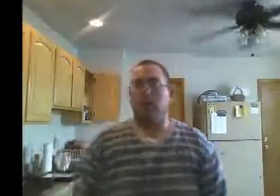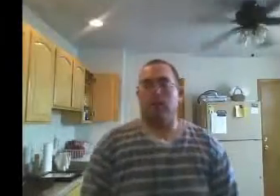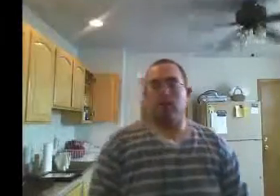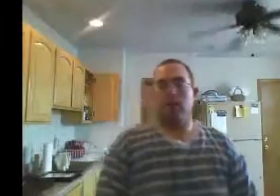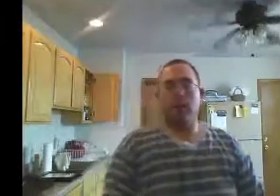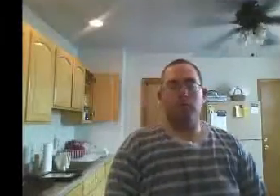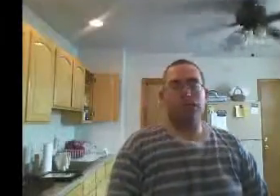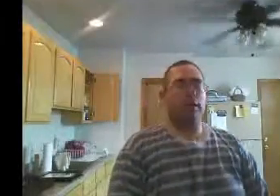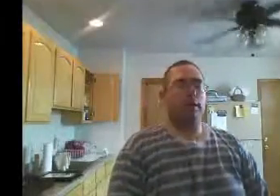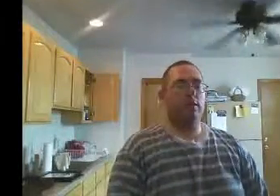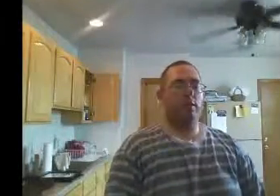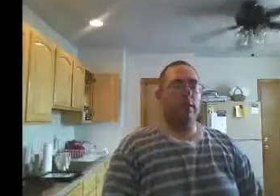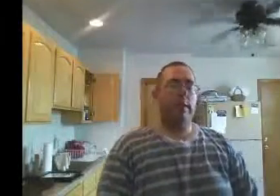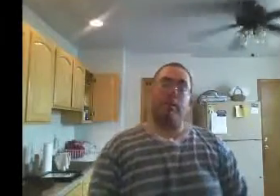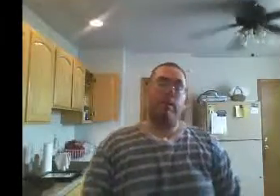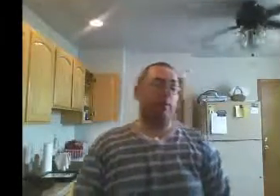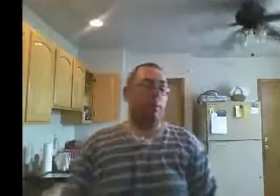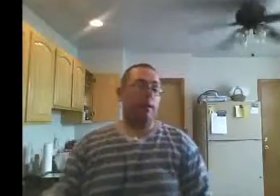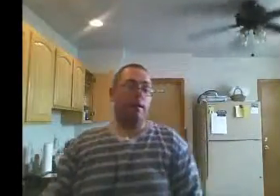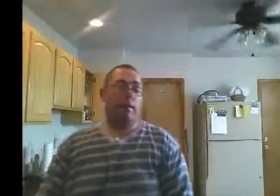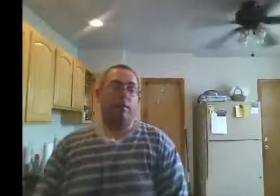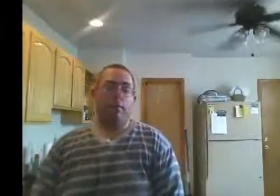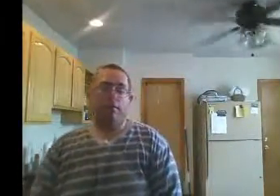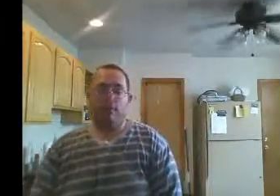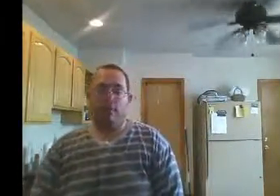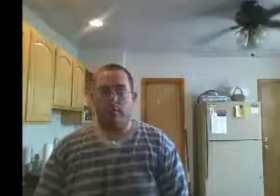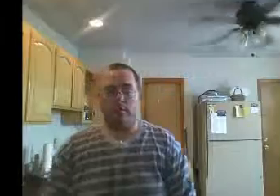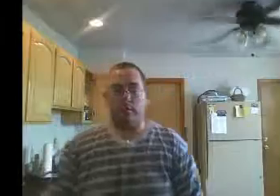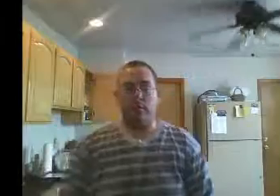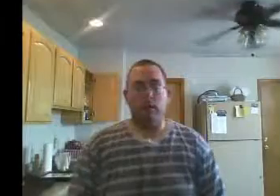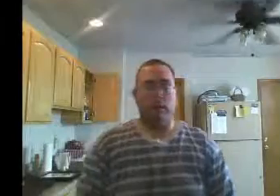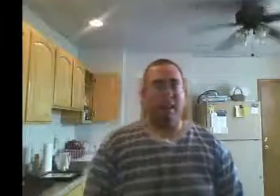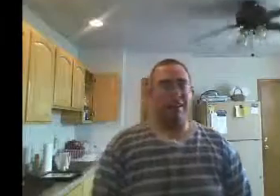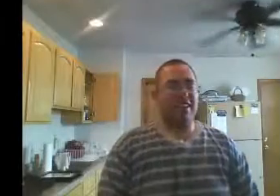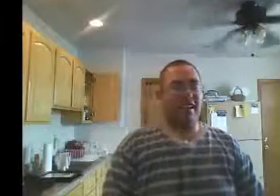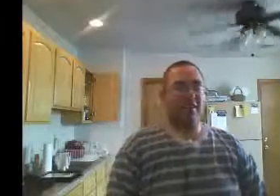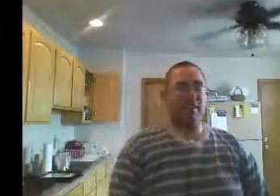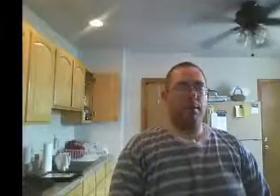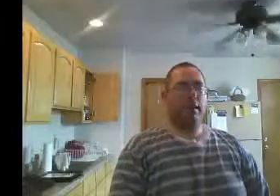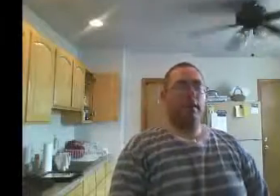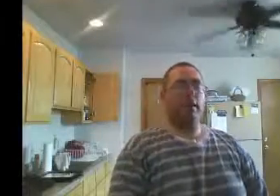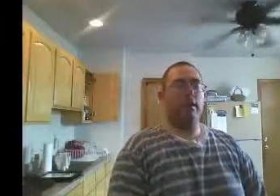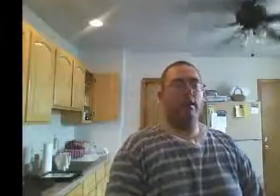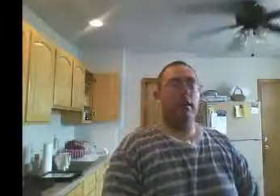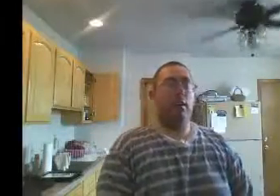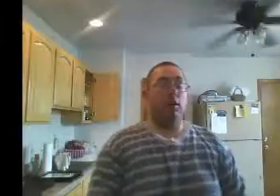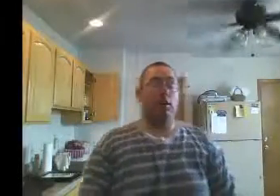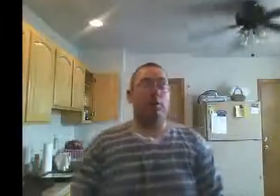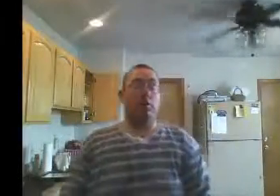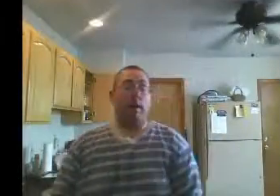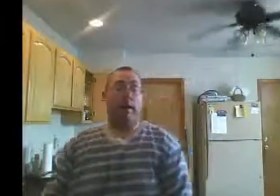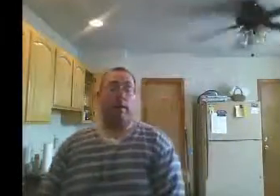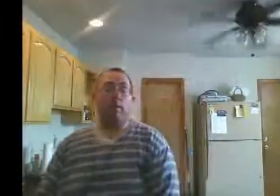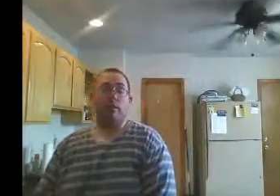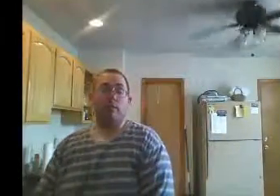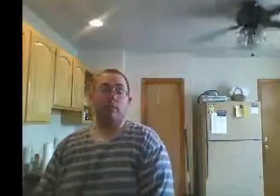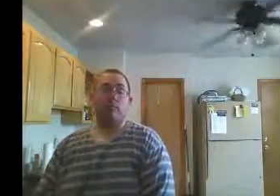who appears to be again possessed by the devil, has challenged me to a Hell in a Cell